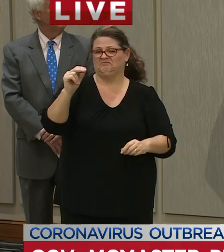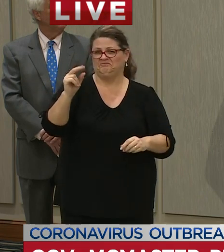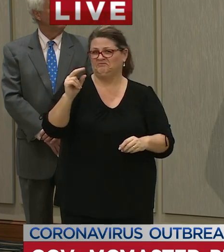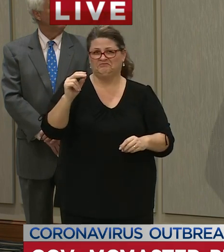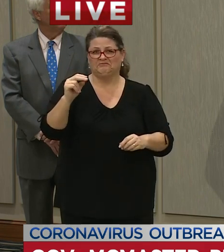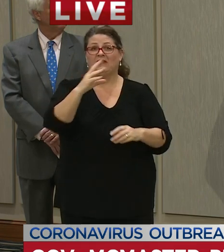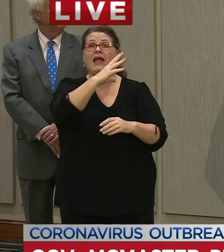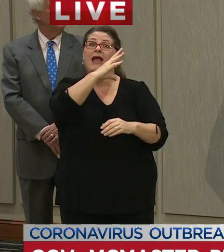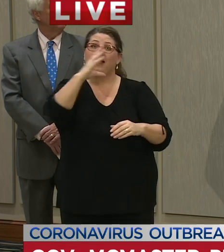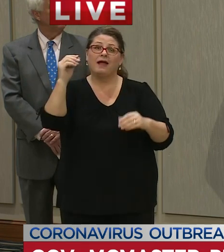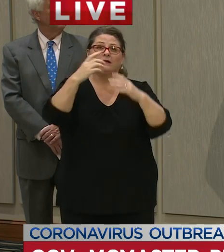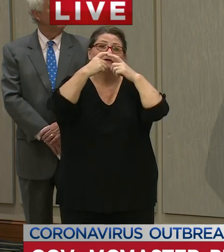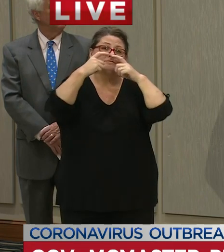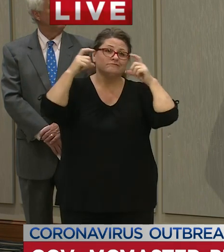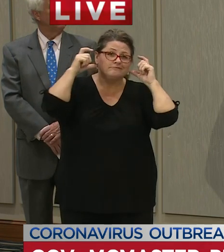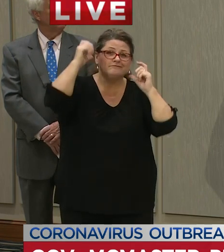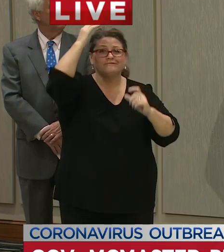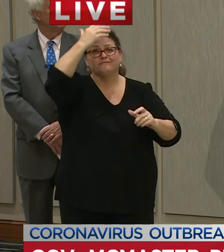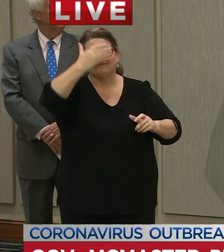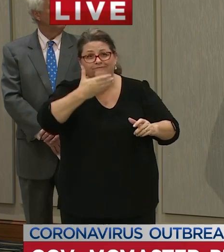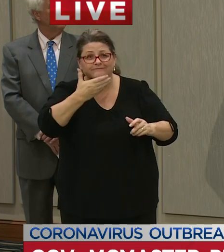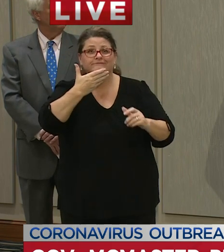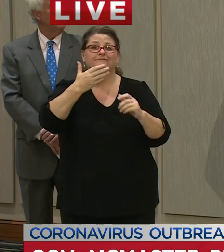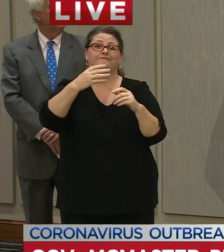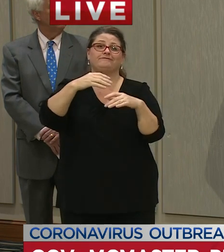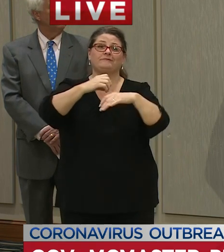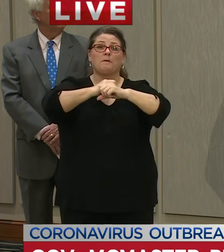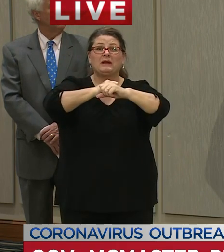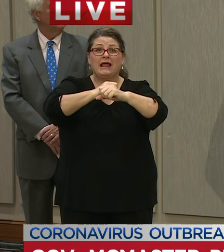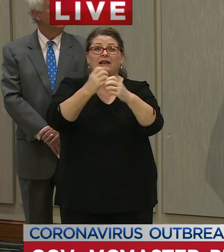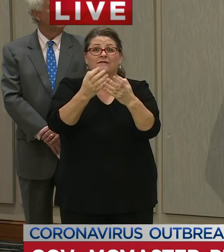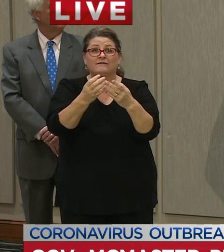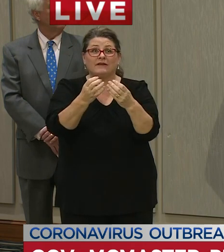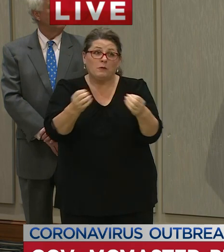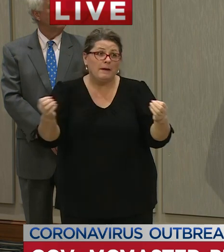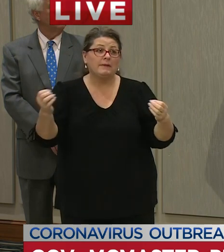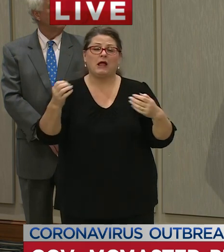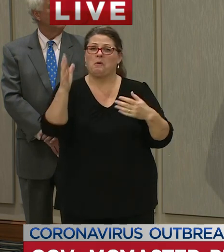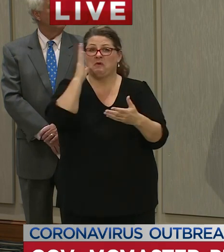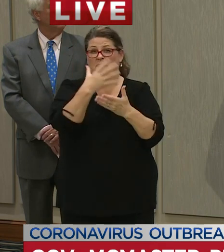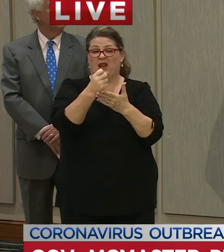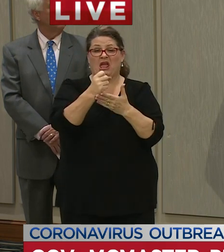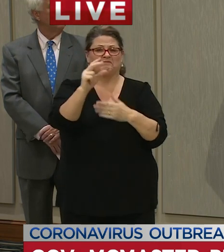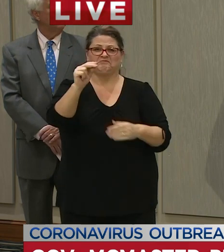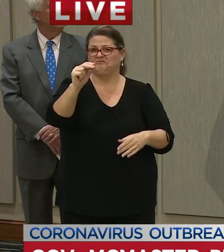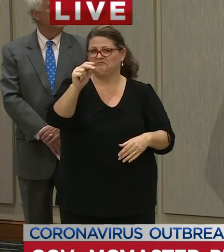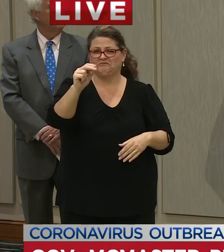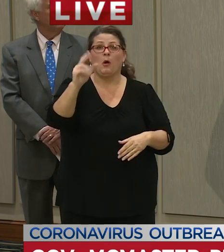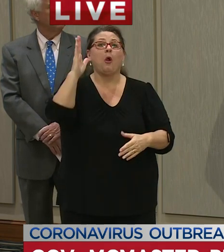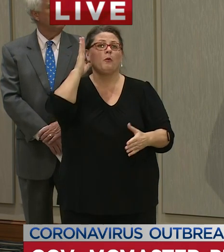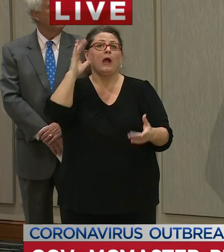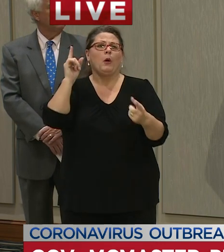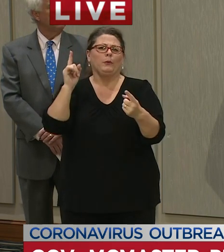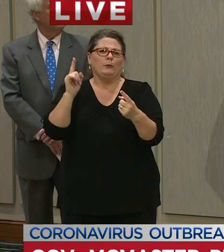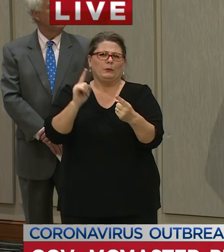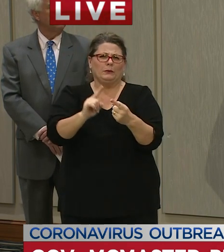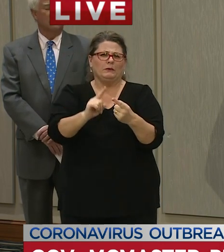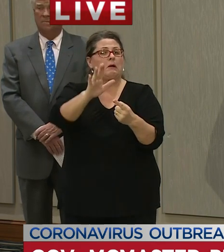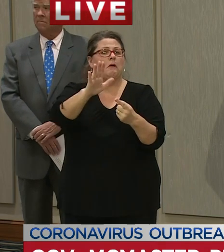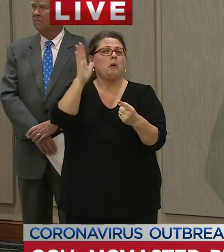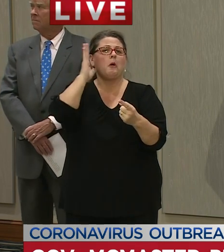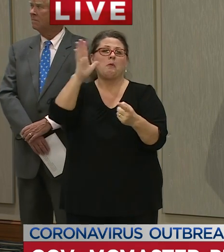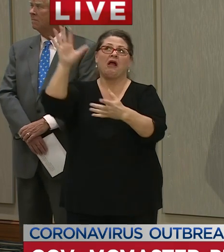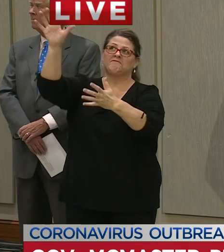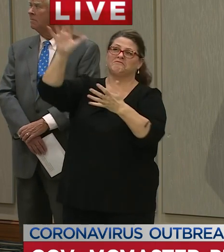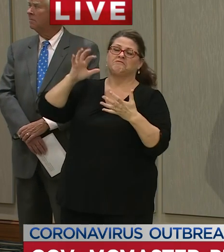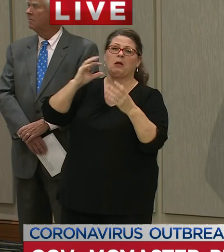protective personal protective equipment and we we may get short every now and then but we go the supplies are being the